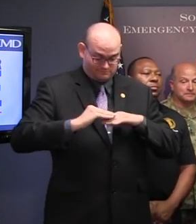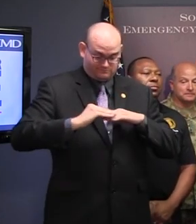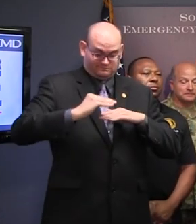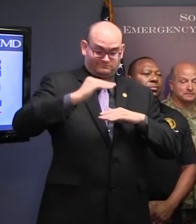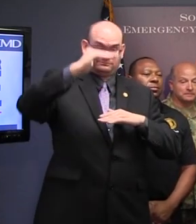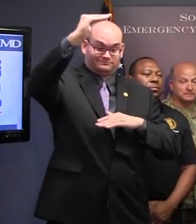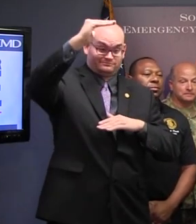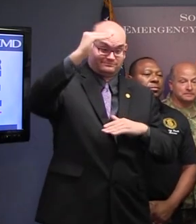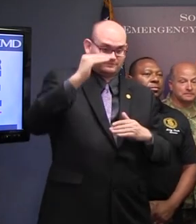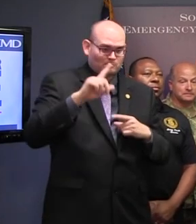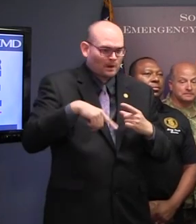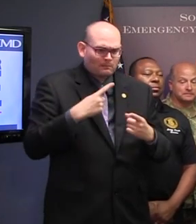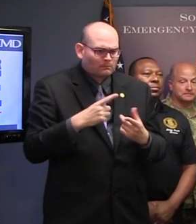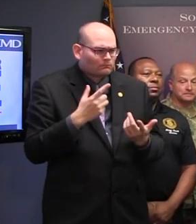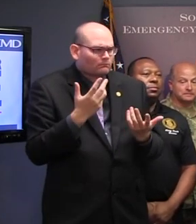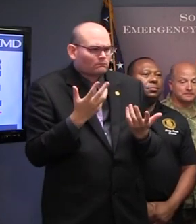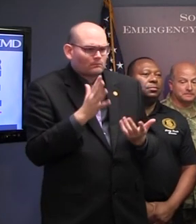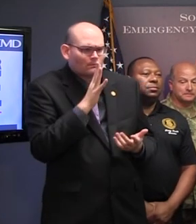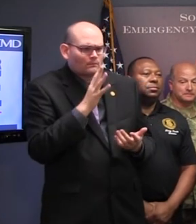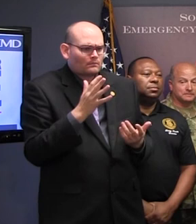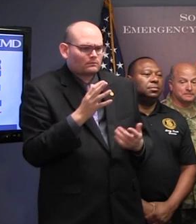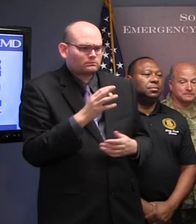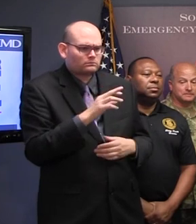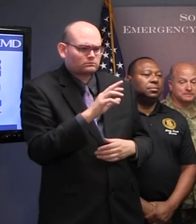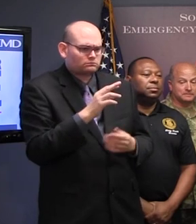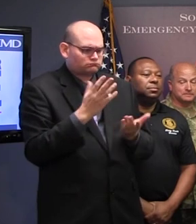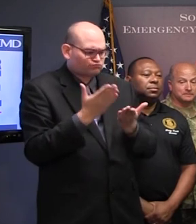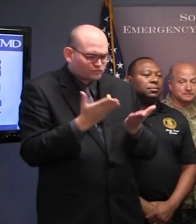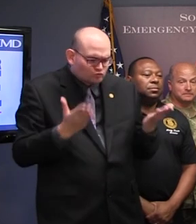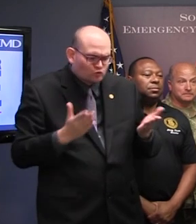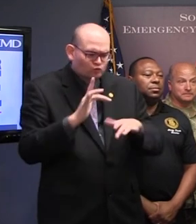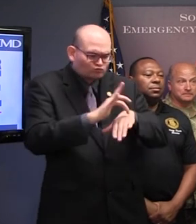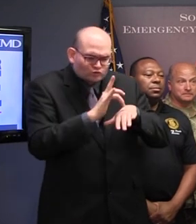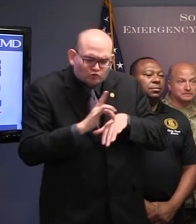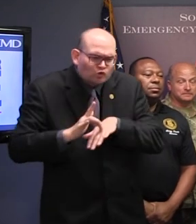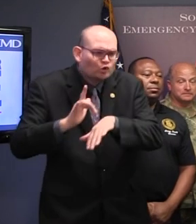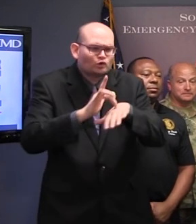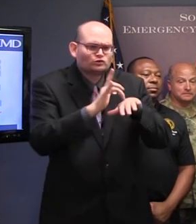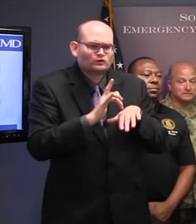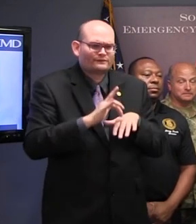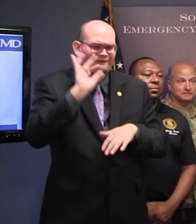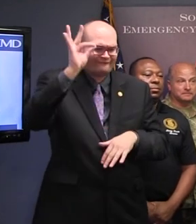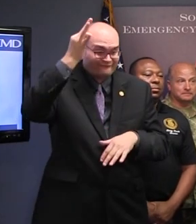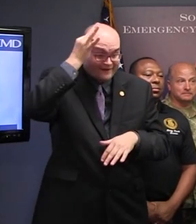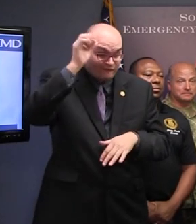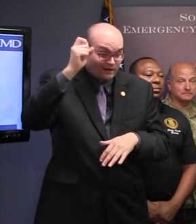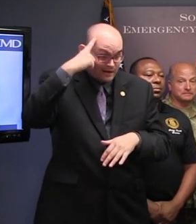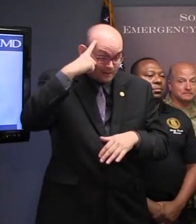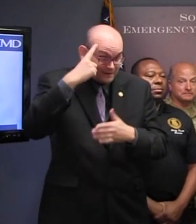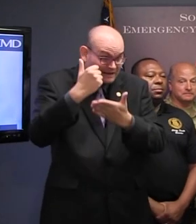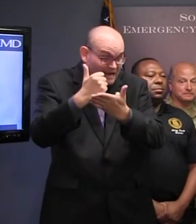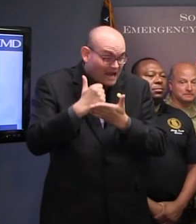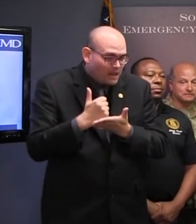resources that the federal government has to be addressing all of these different situations at once? No, sir.